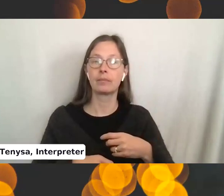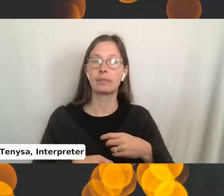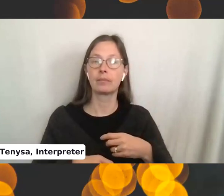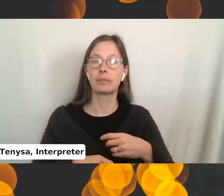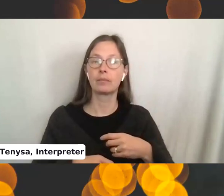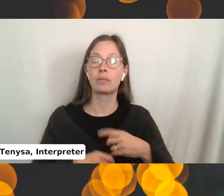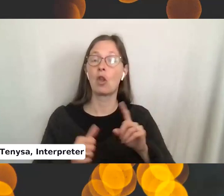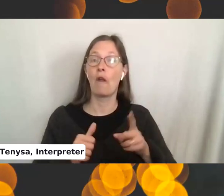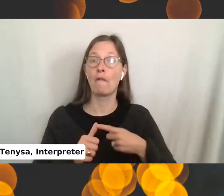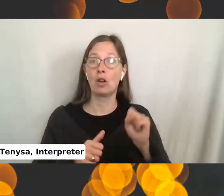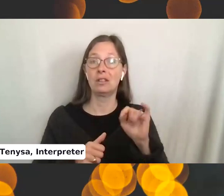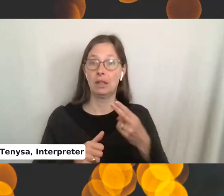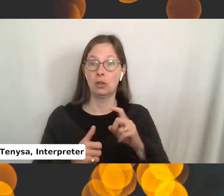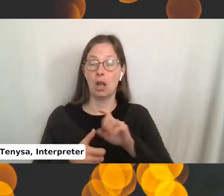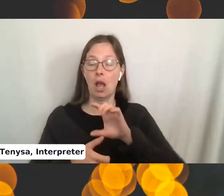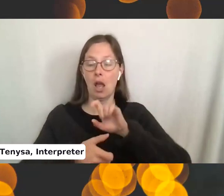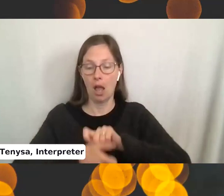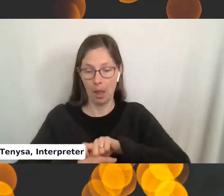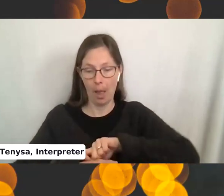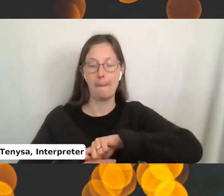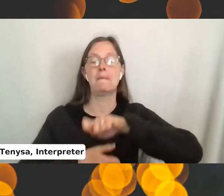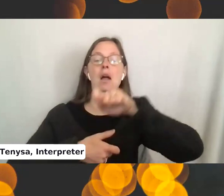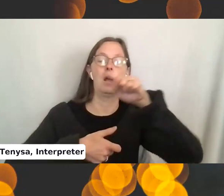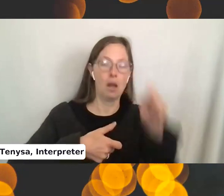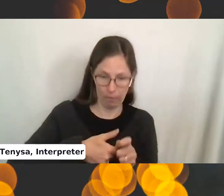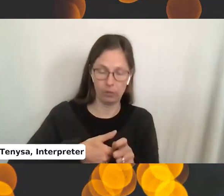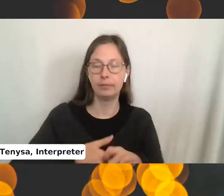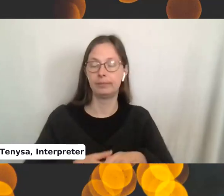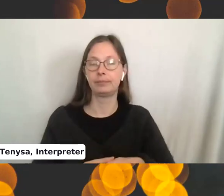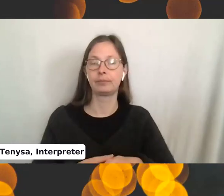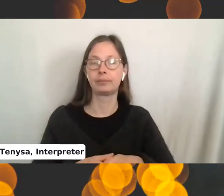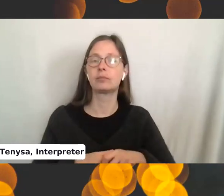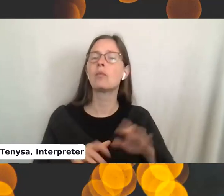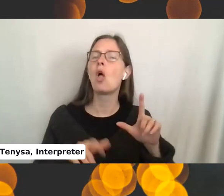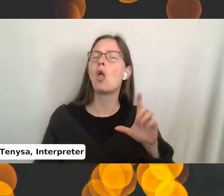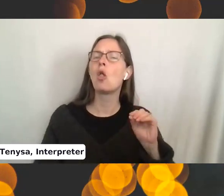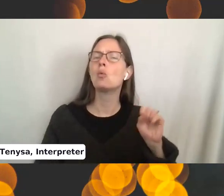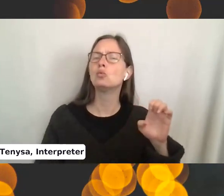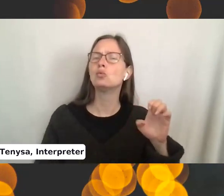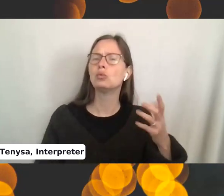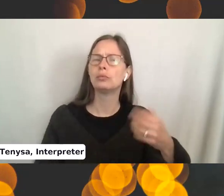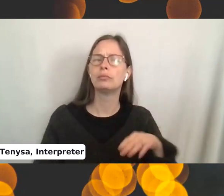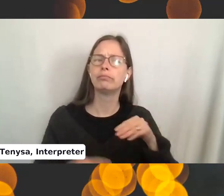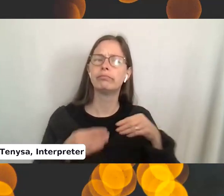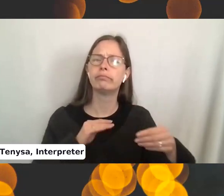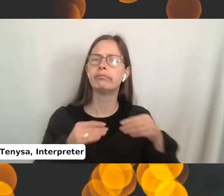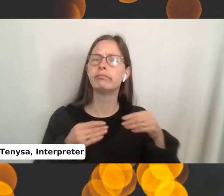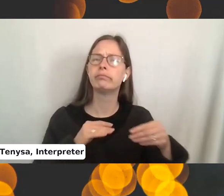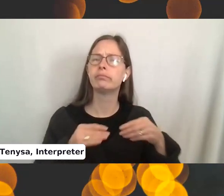the first stitch up and off and just do it loosely. then, and then it will,